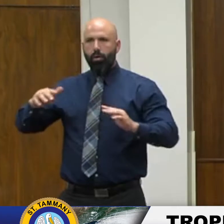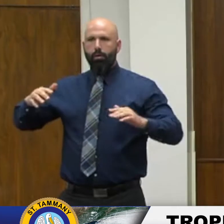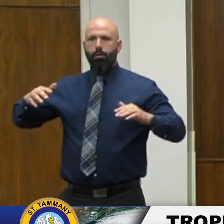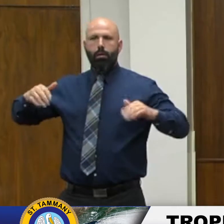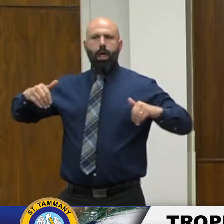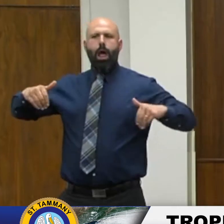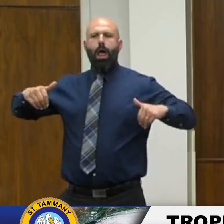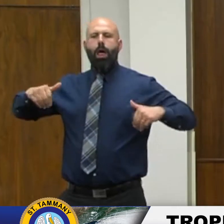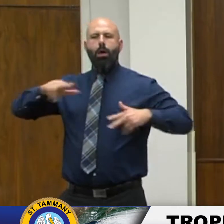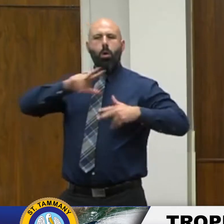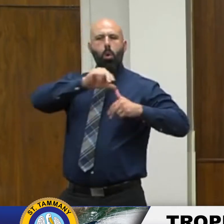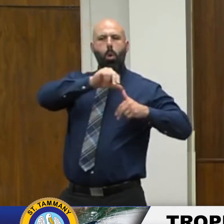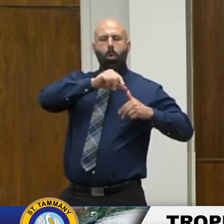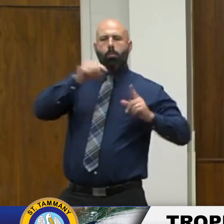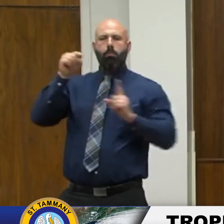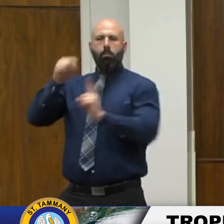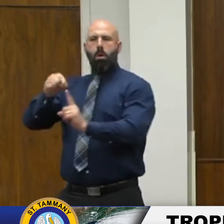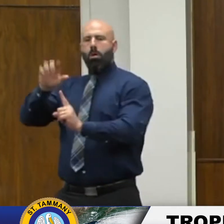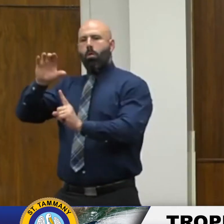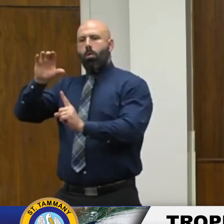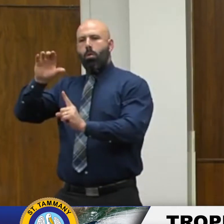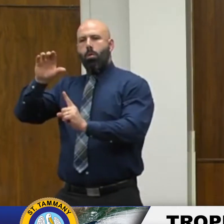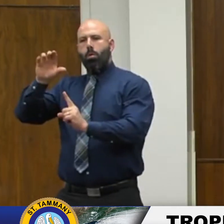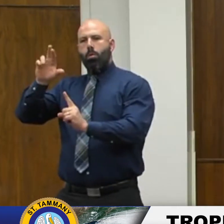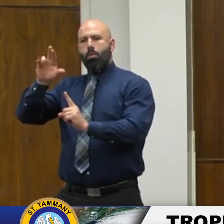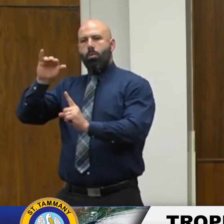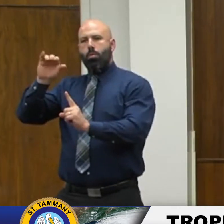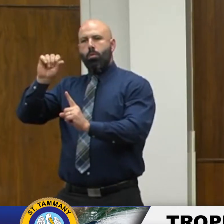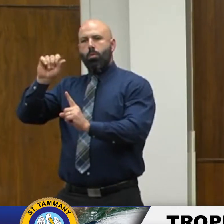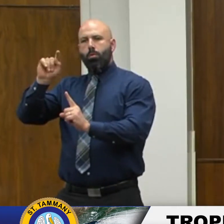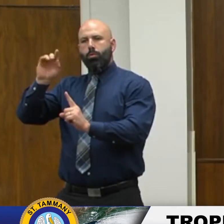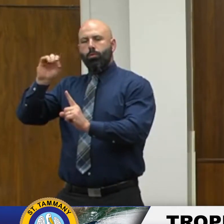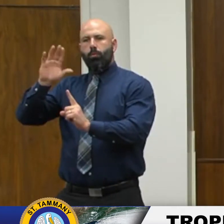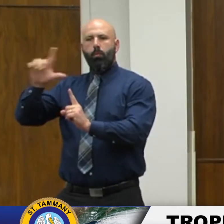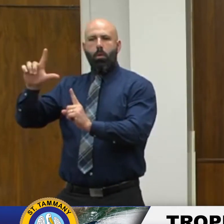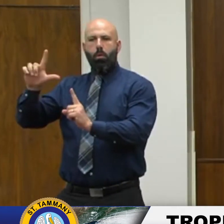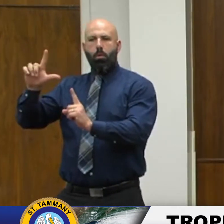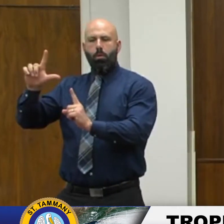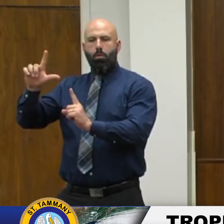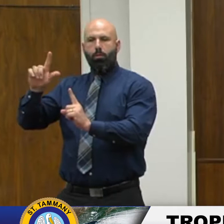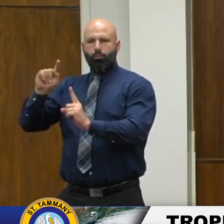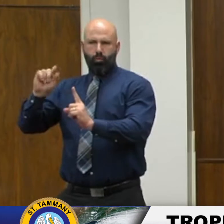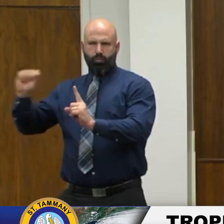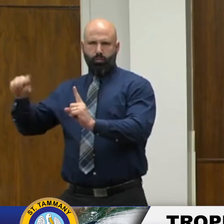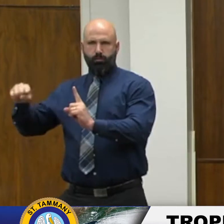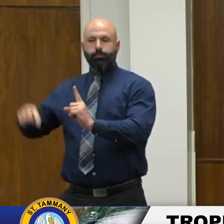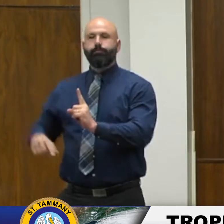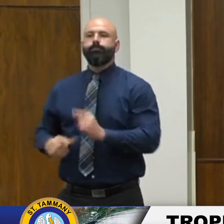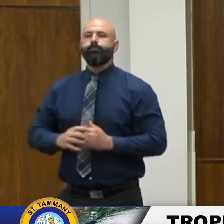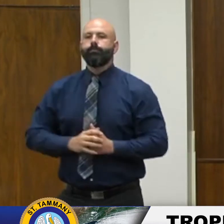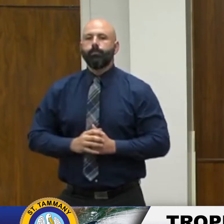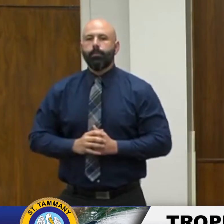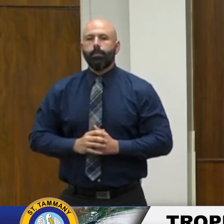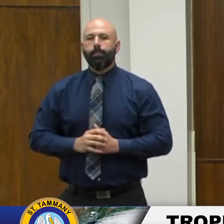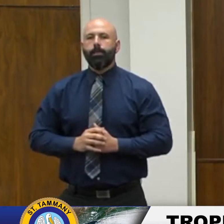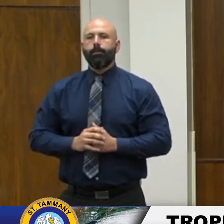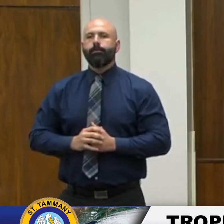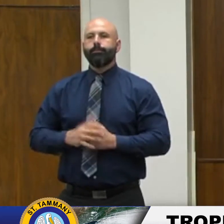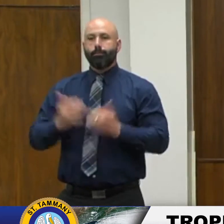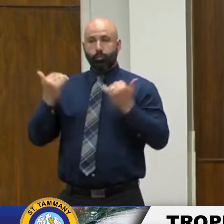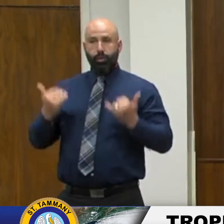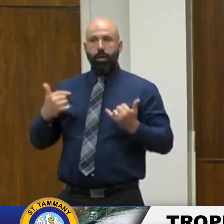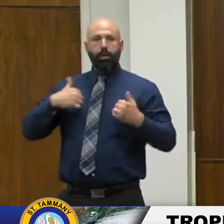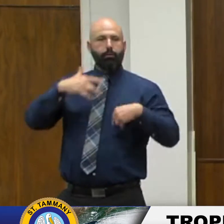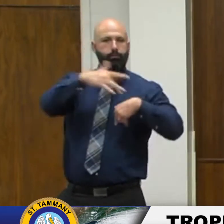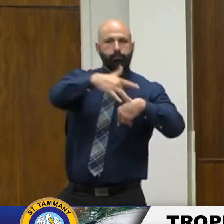from Cristobal earlier today I made visits around St. Tammany Parish